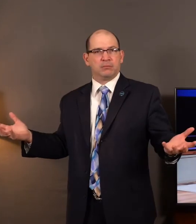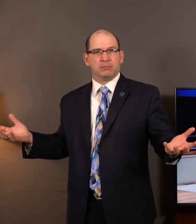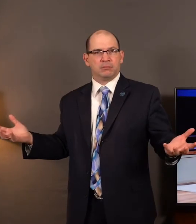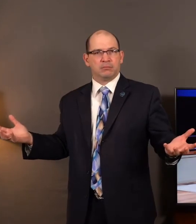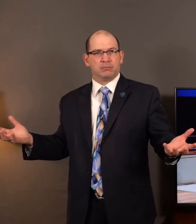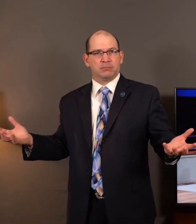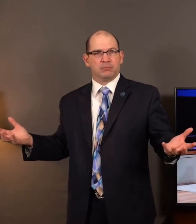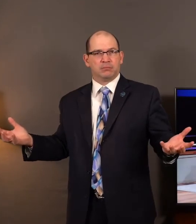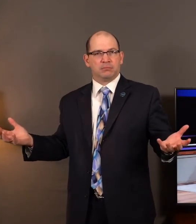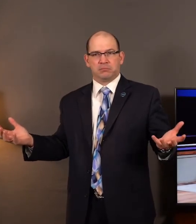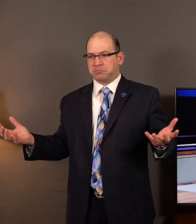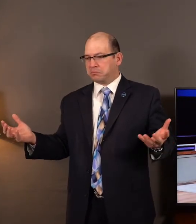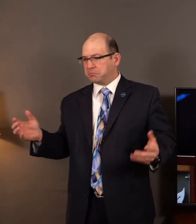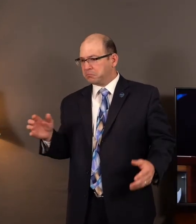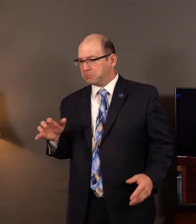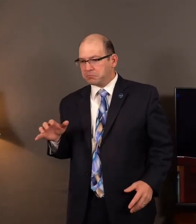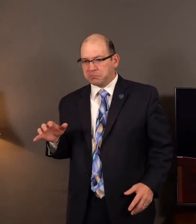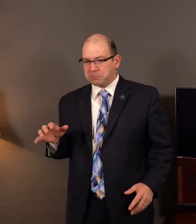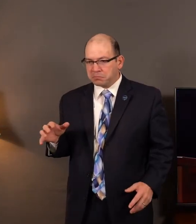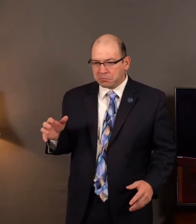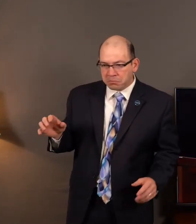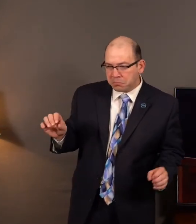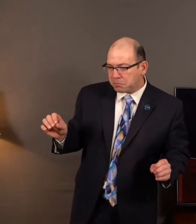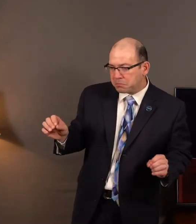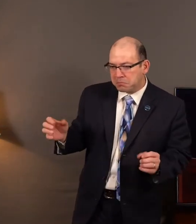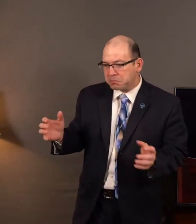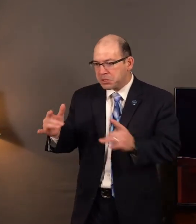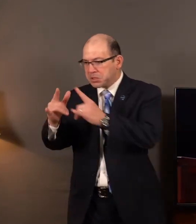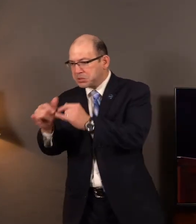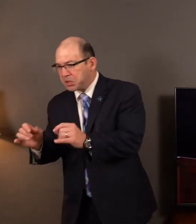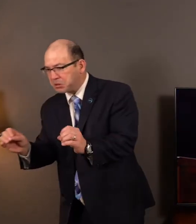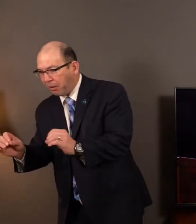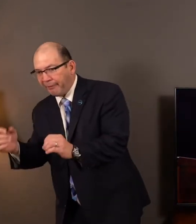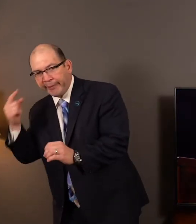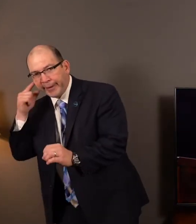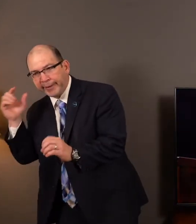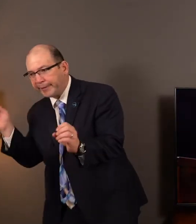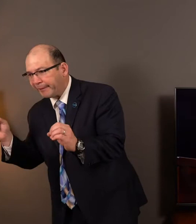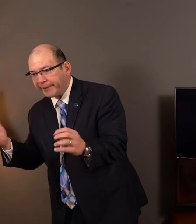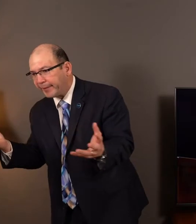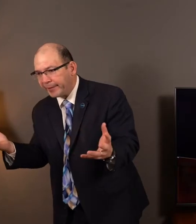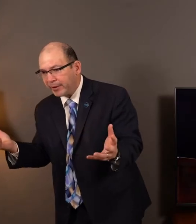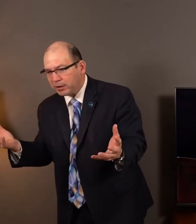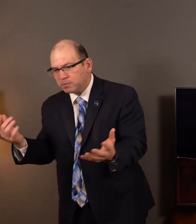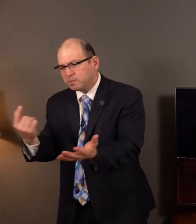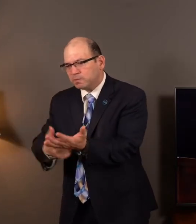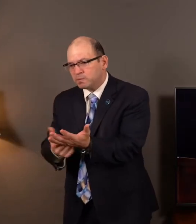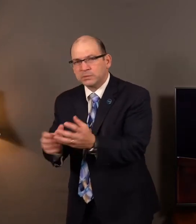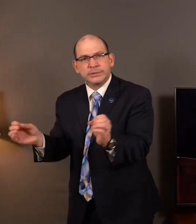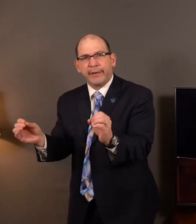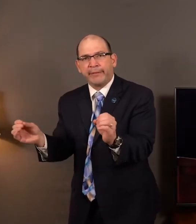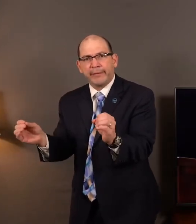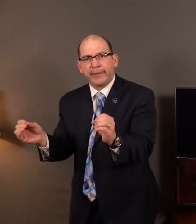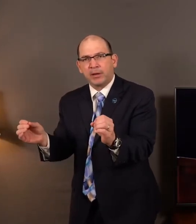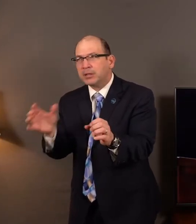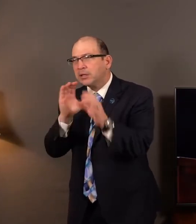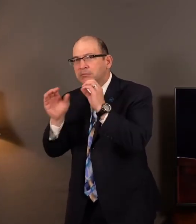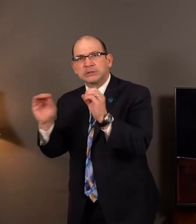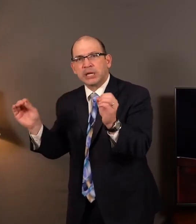As they get closer to the tent, there's nobody. There's no noise of people. There's no noise of conversation. They're just kind of in shock. What's